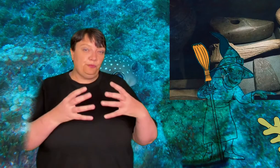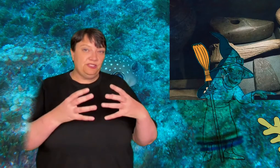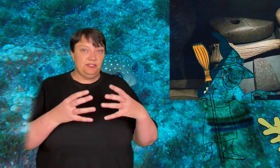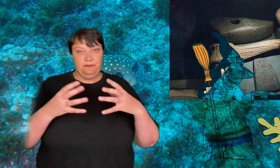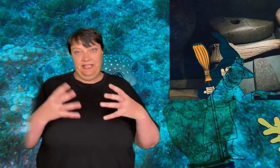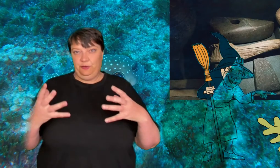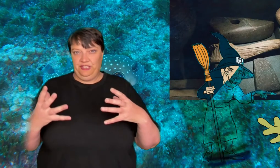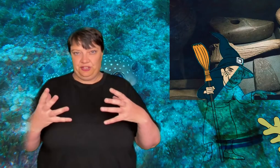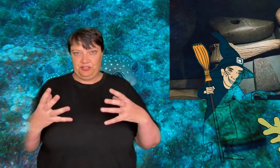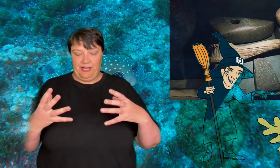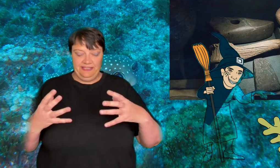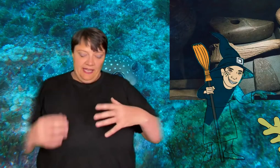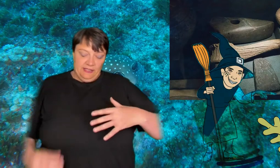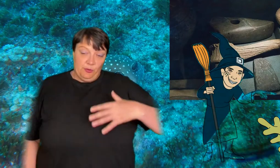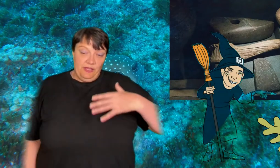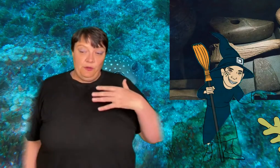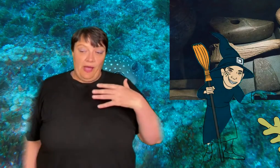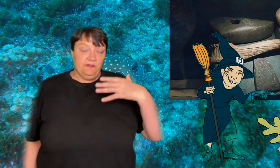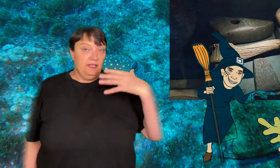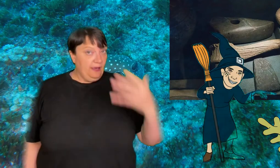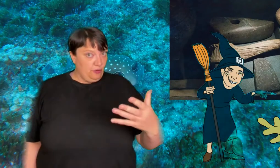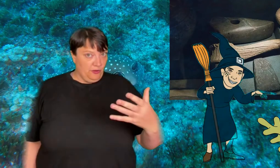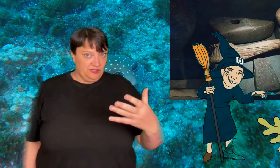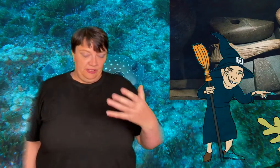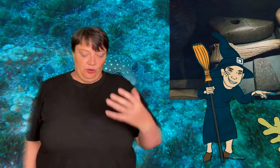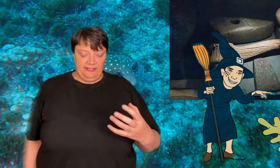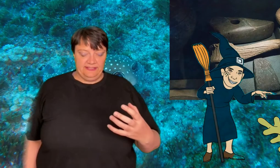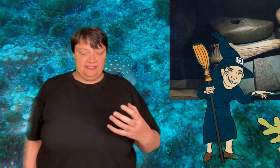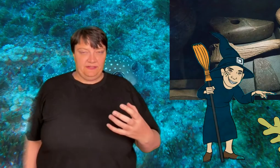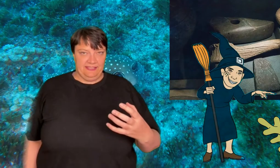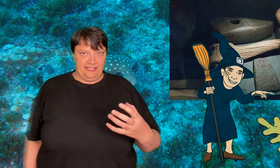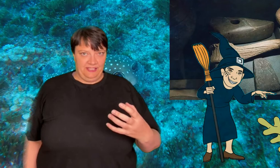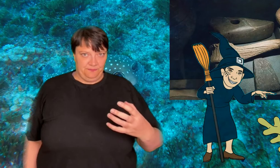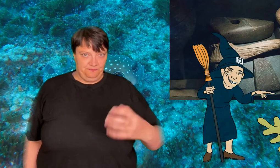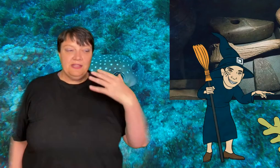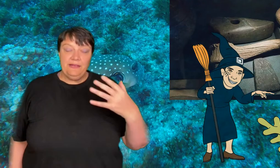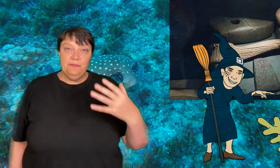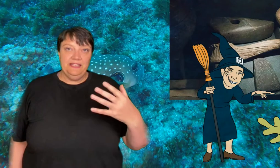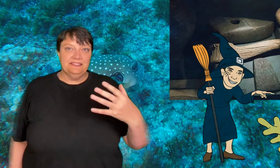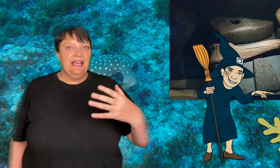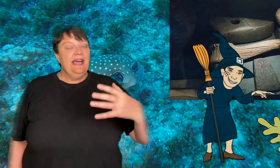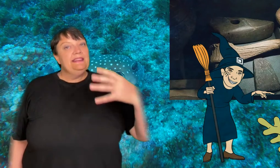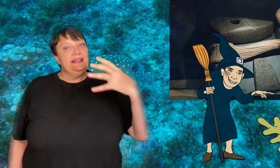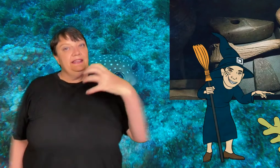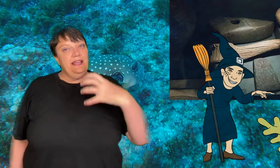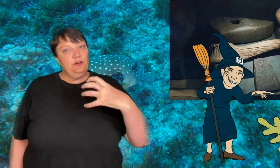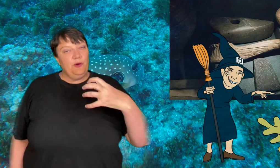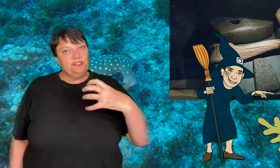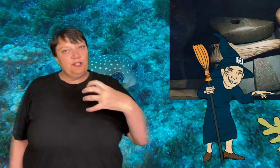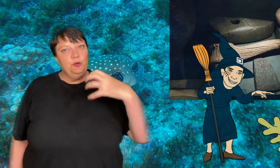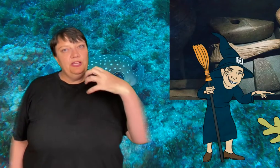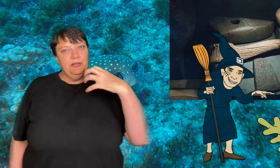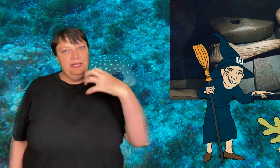corpses of dead creatures right? So if you have necromancy in your undersea civilization that means that a